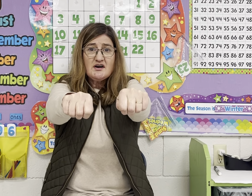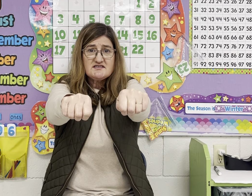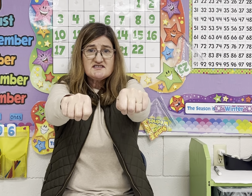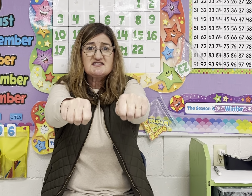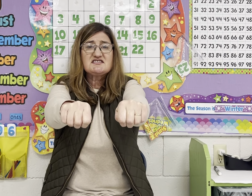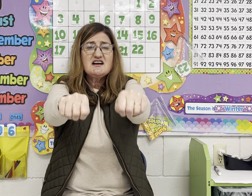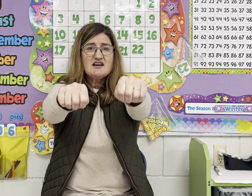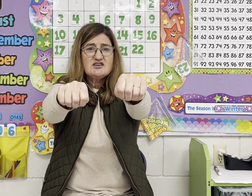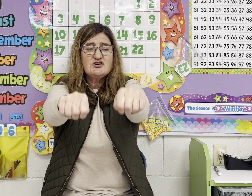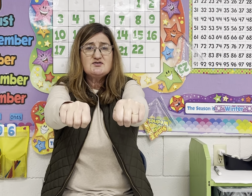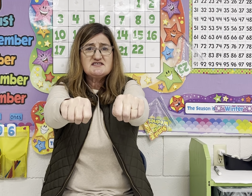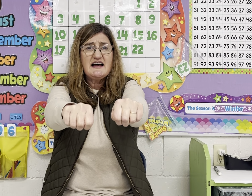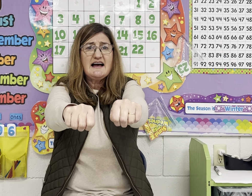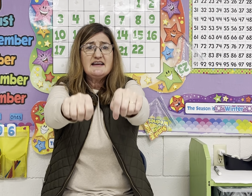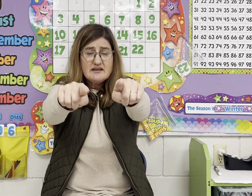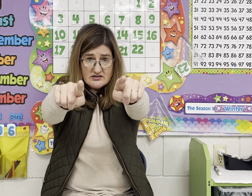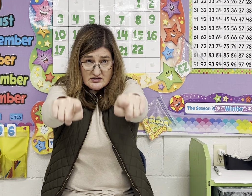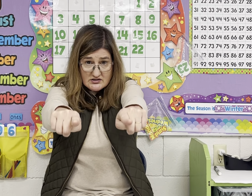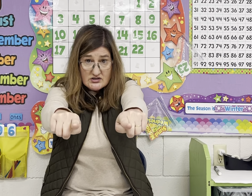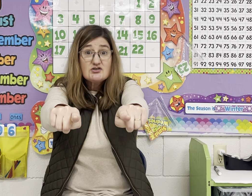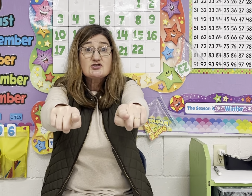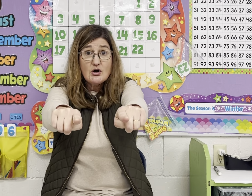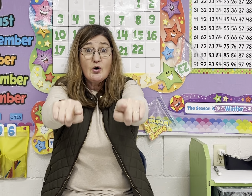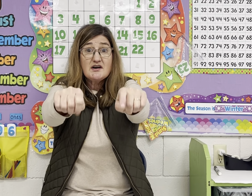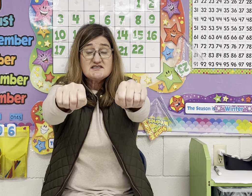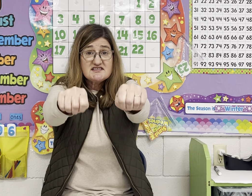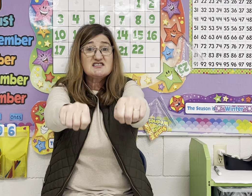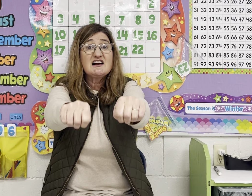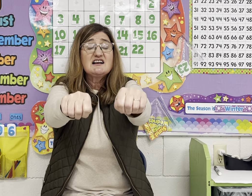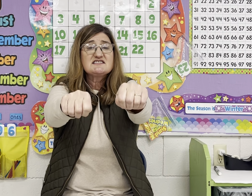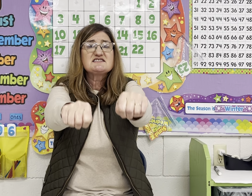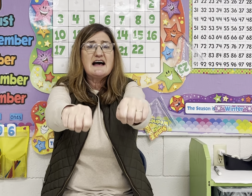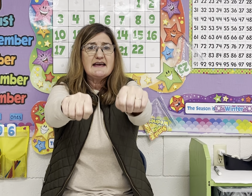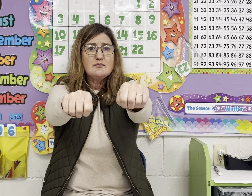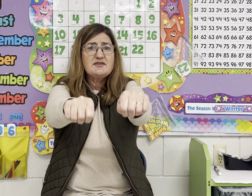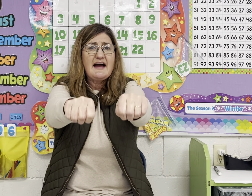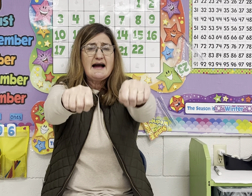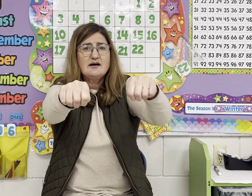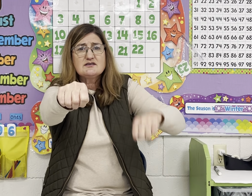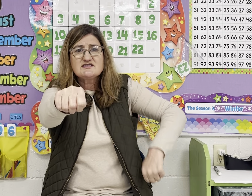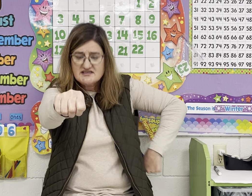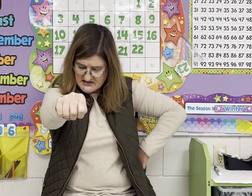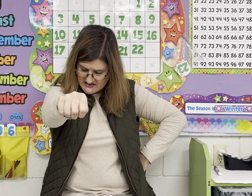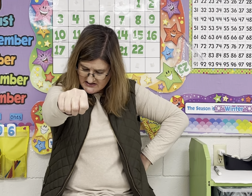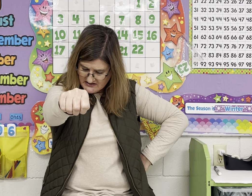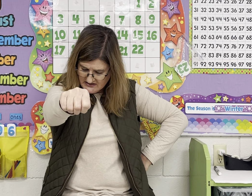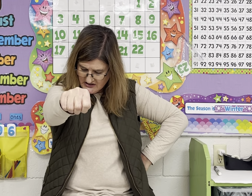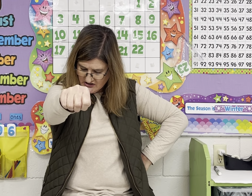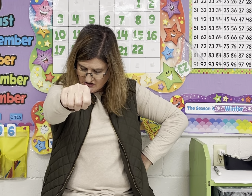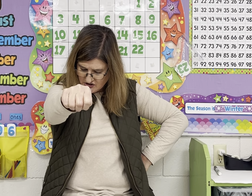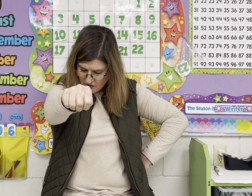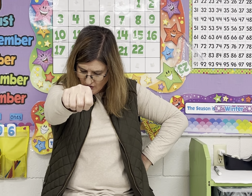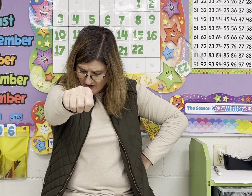You say shorts. Say it without s. Short.